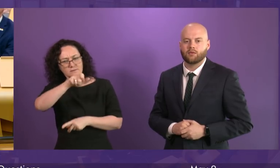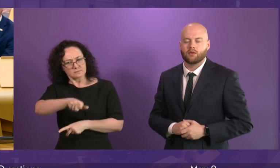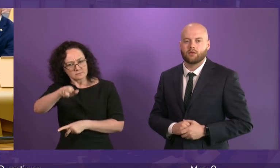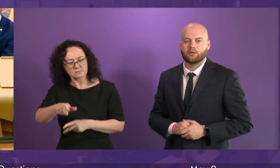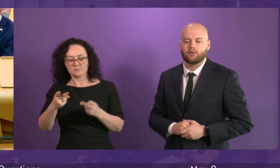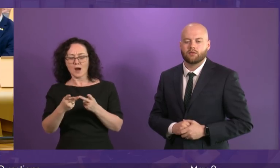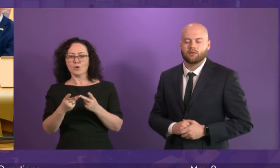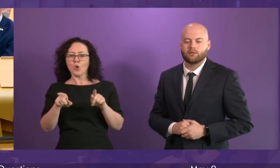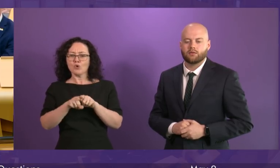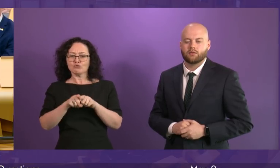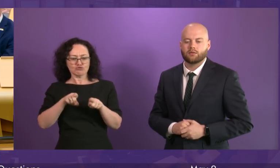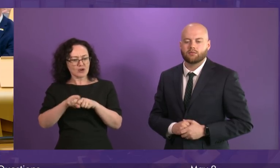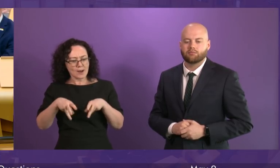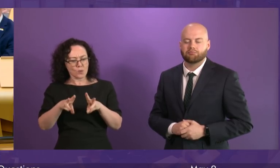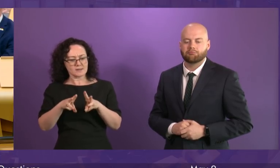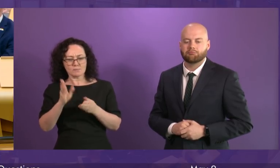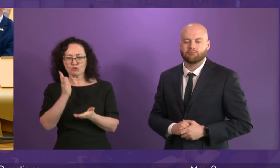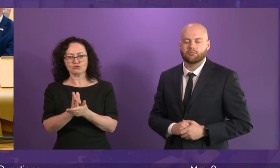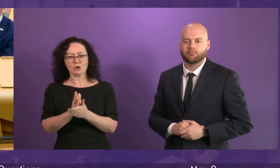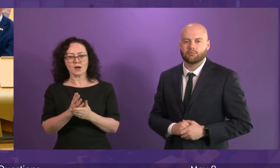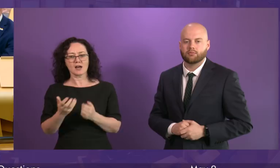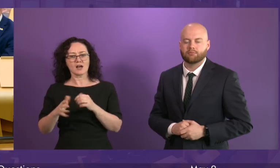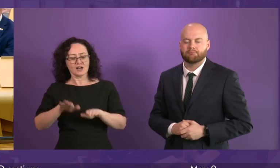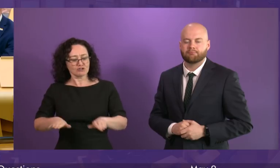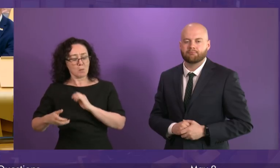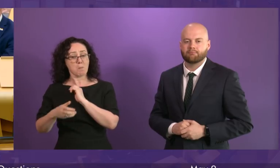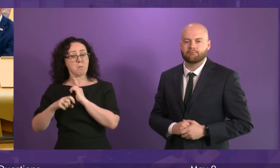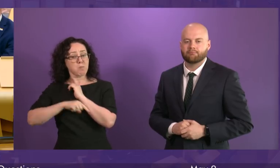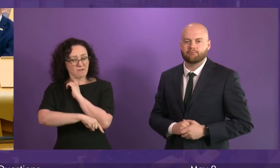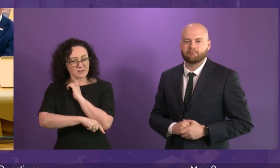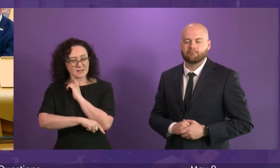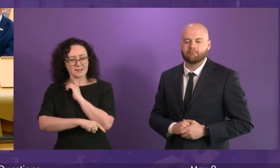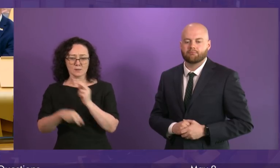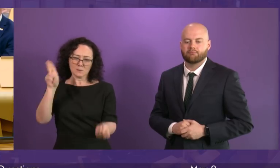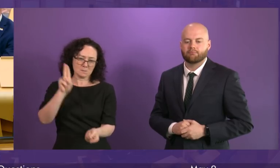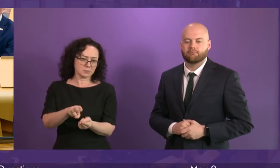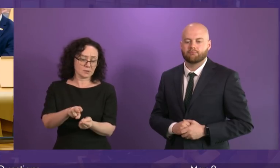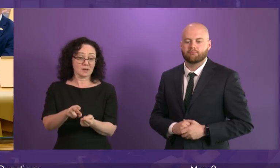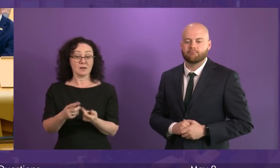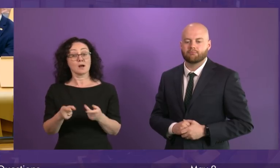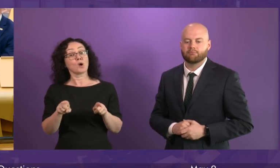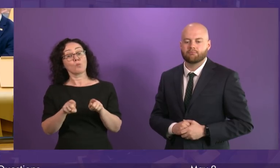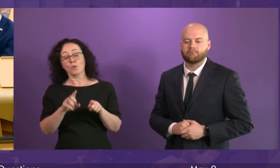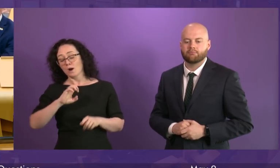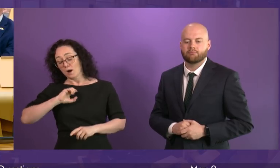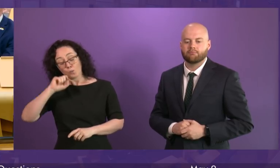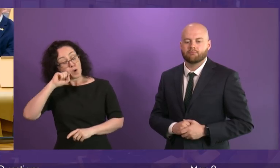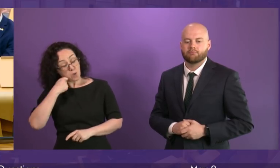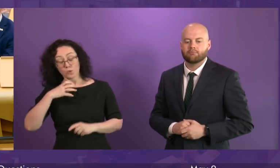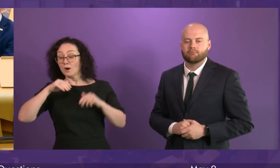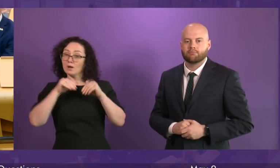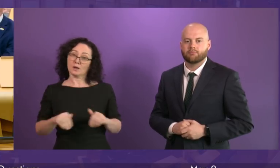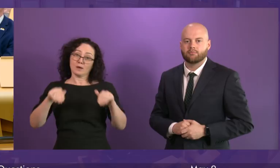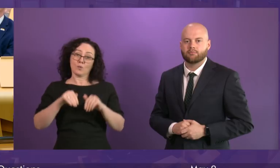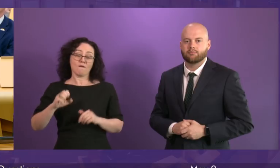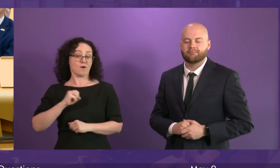come forward on their merit. But we won't wait for Labour, because if we waited for Labour over these past number of years, we wouldn't have the changes we already have. And